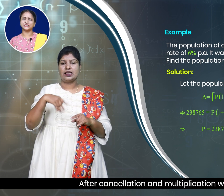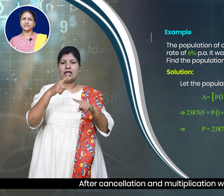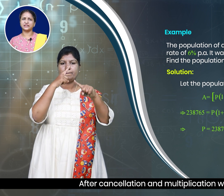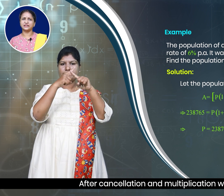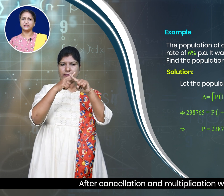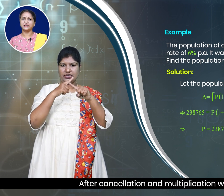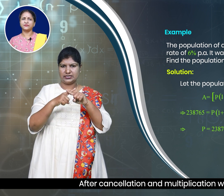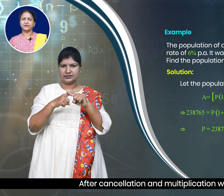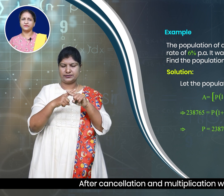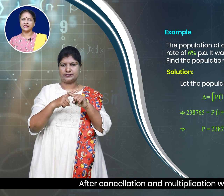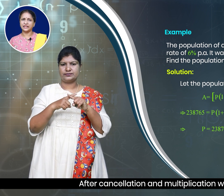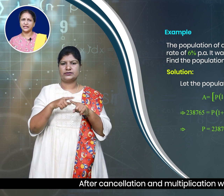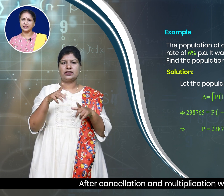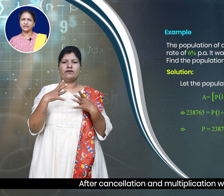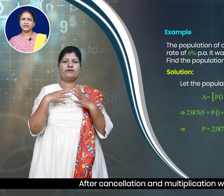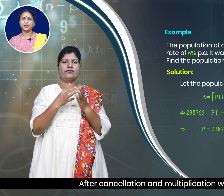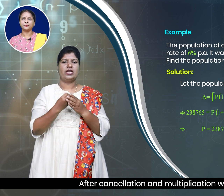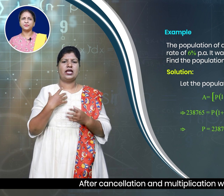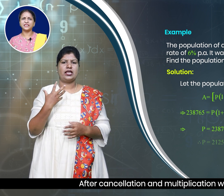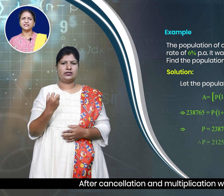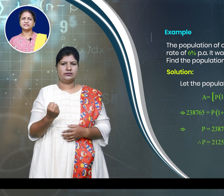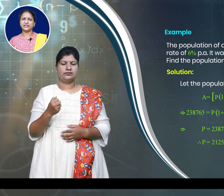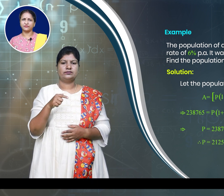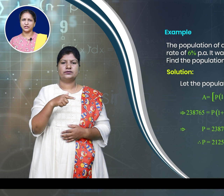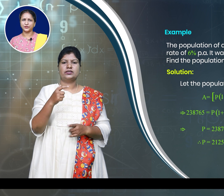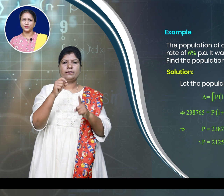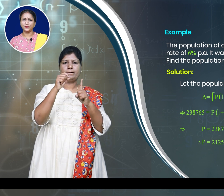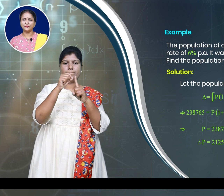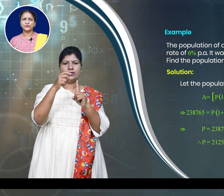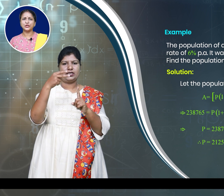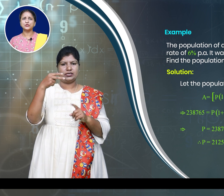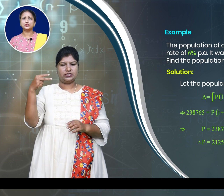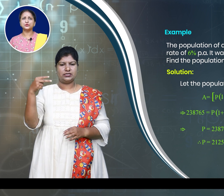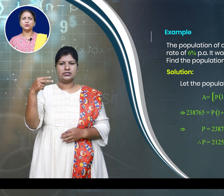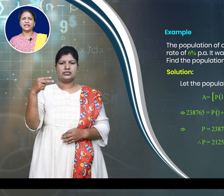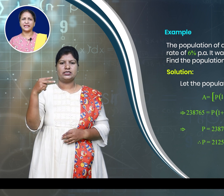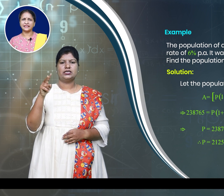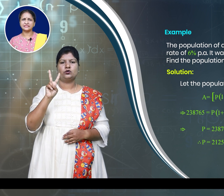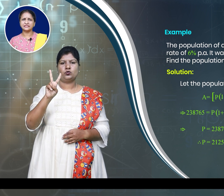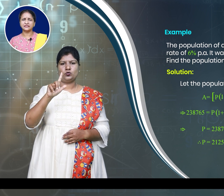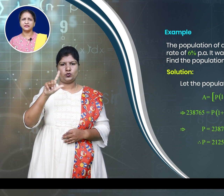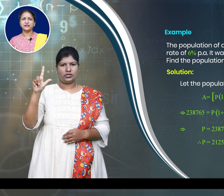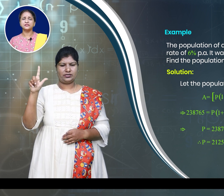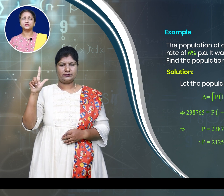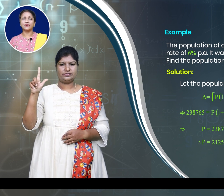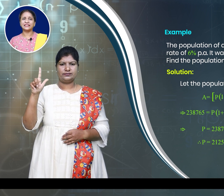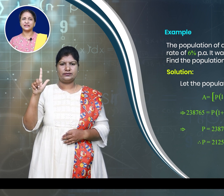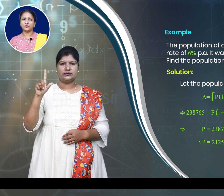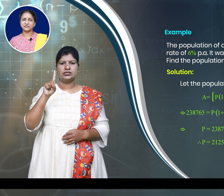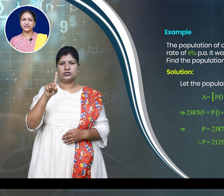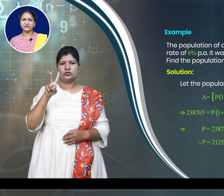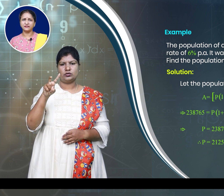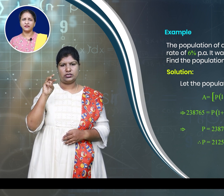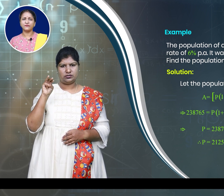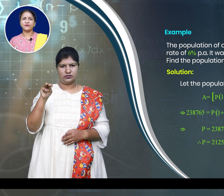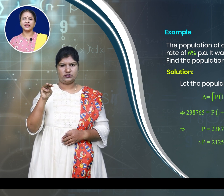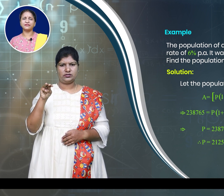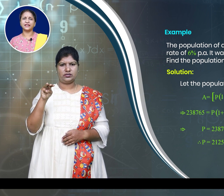we will get P is equal to 2,12,500.